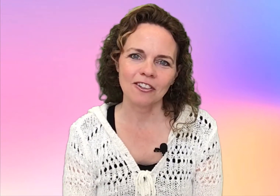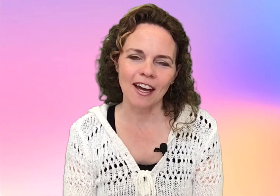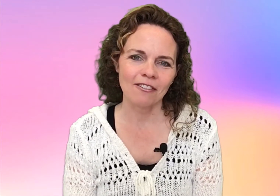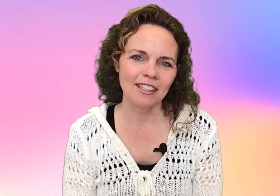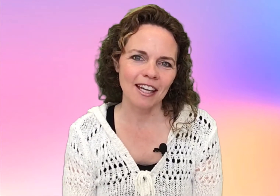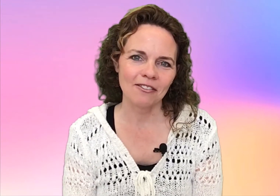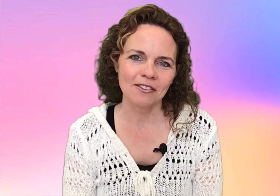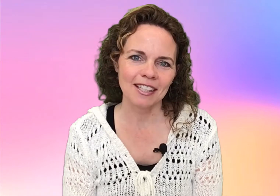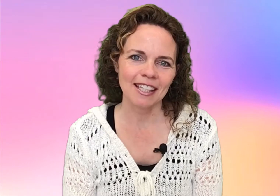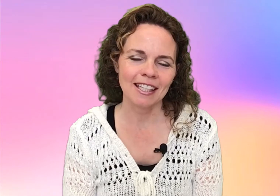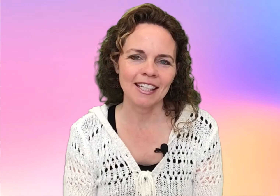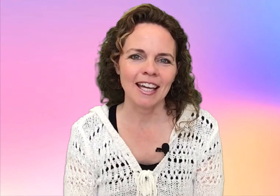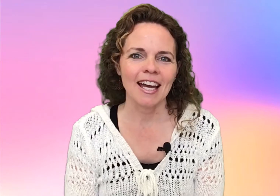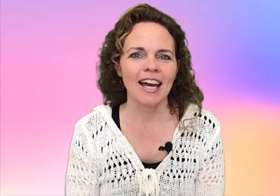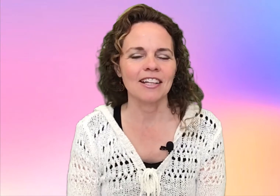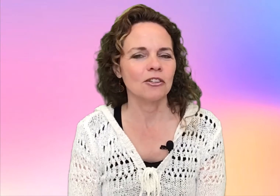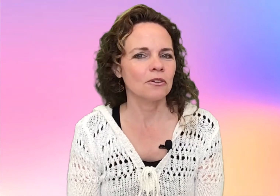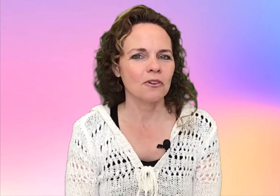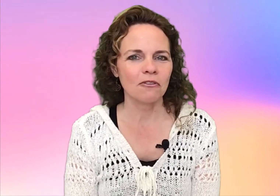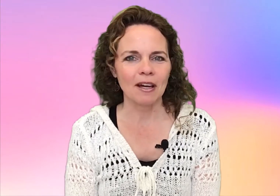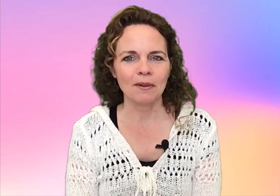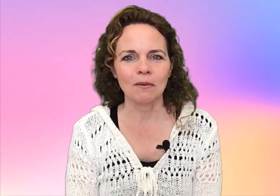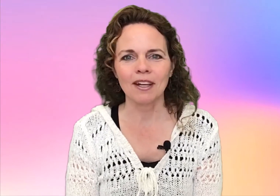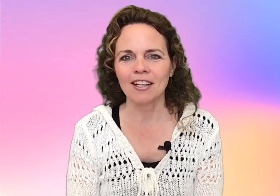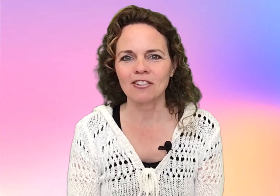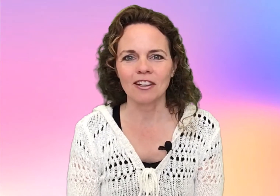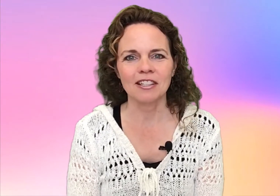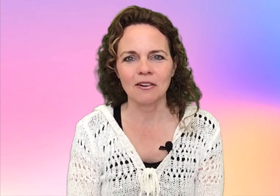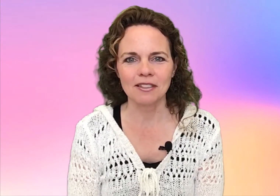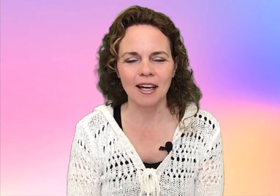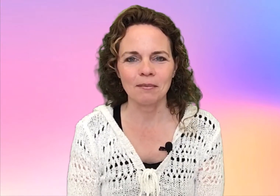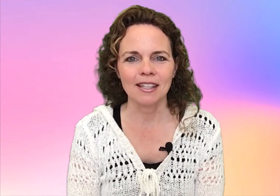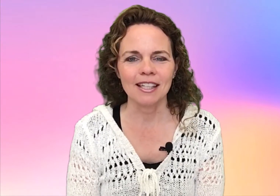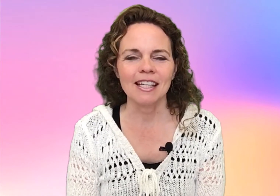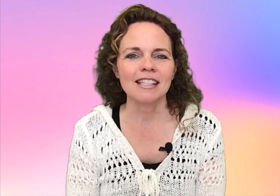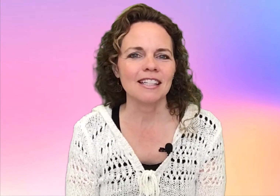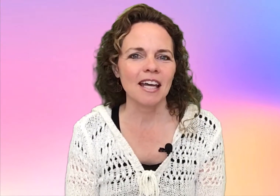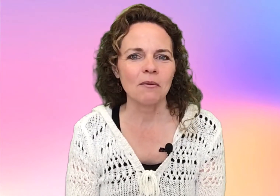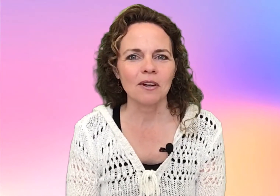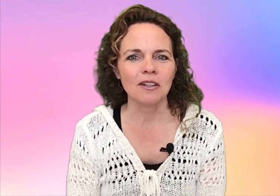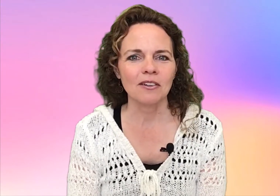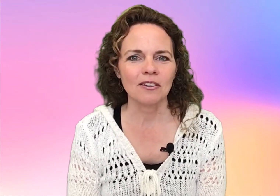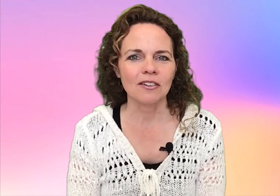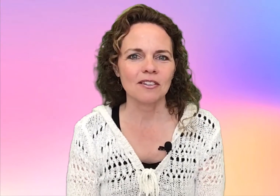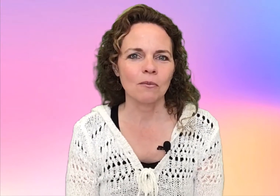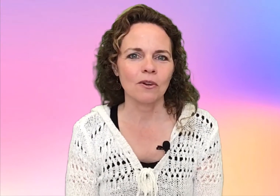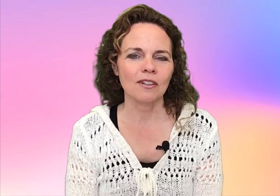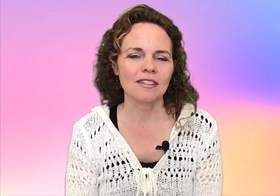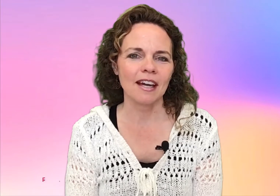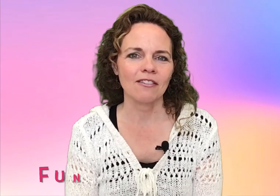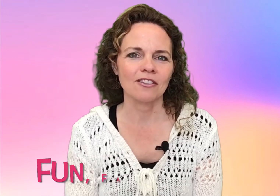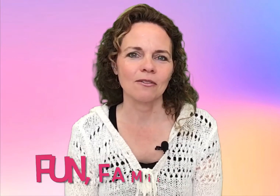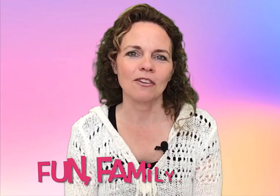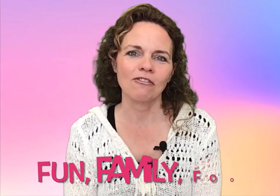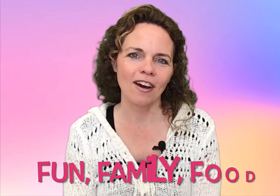everyday routine and you and your family will catch on in no time. Today we're going to learn some words that have to do with fun,